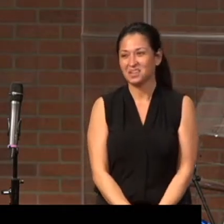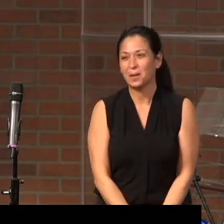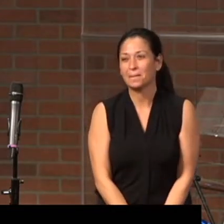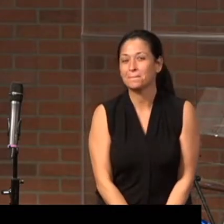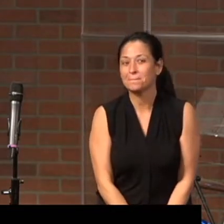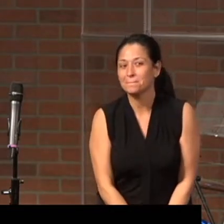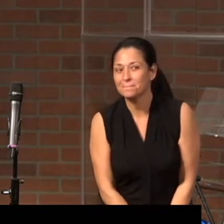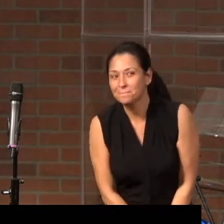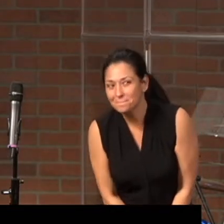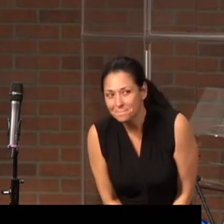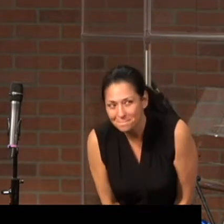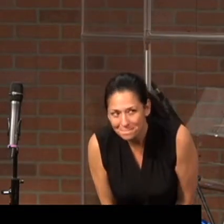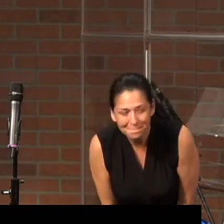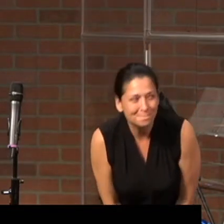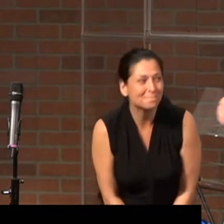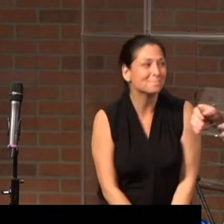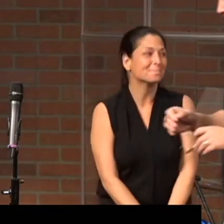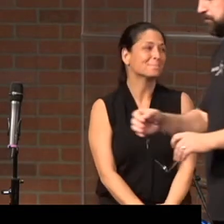Joe Moore.